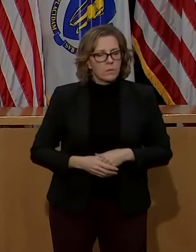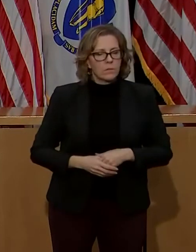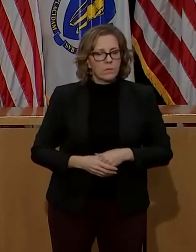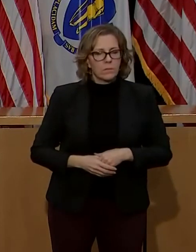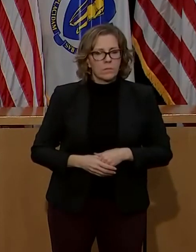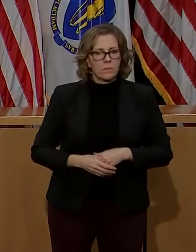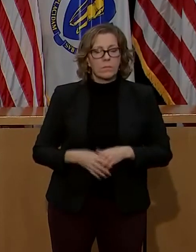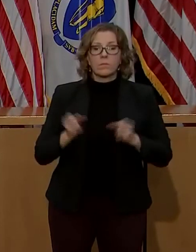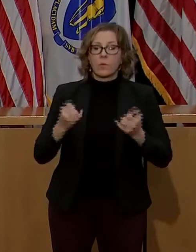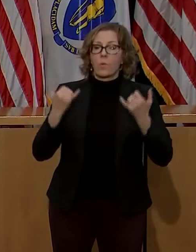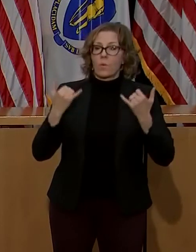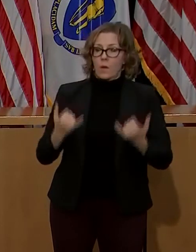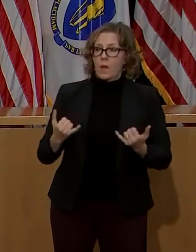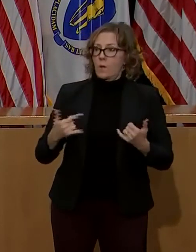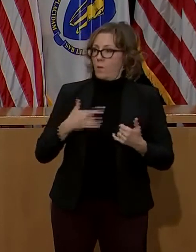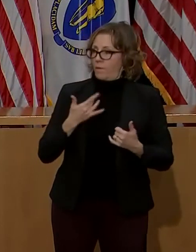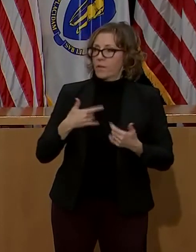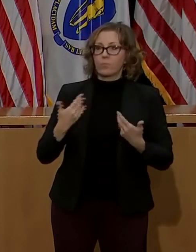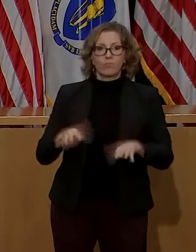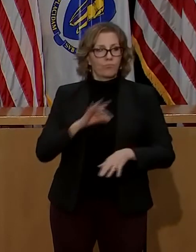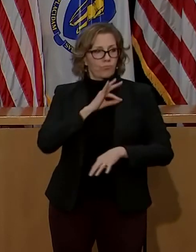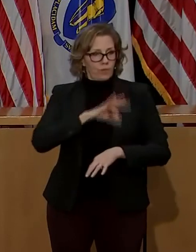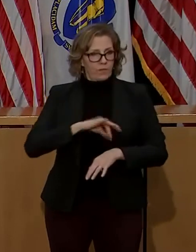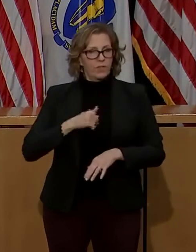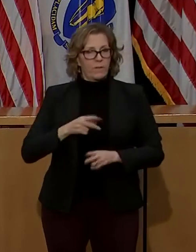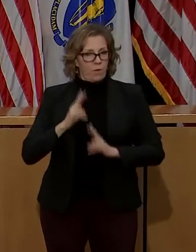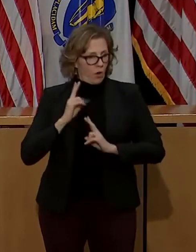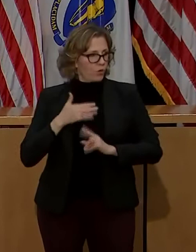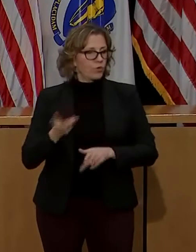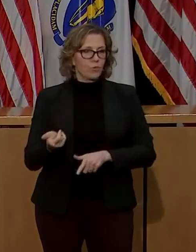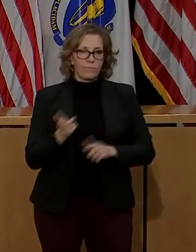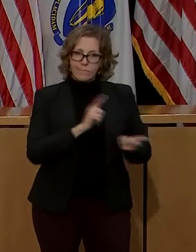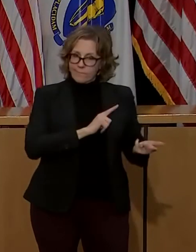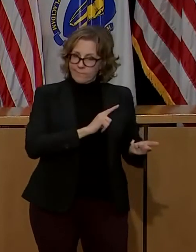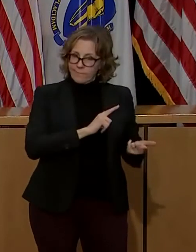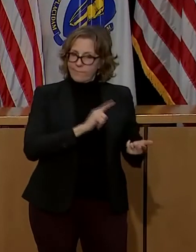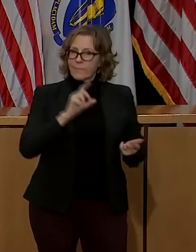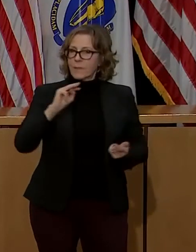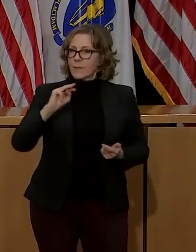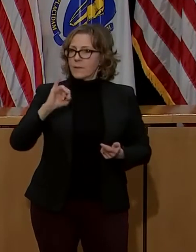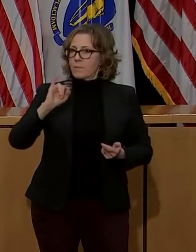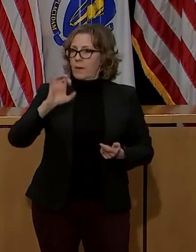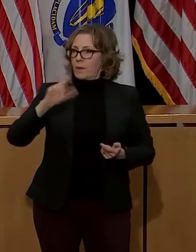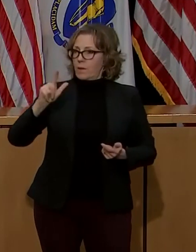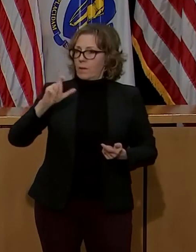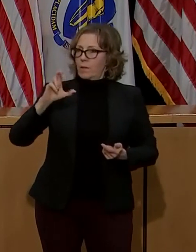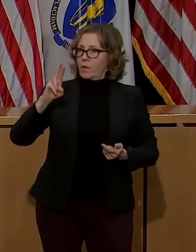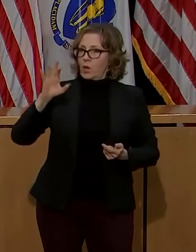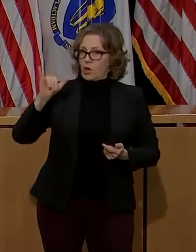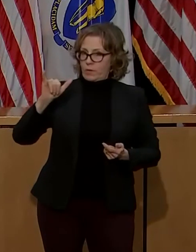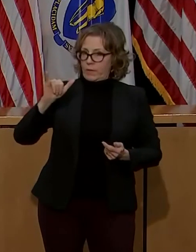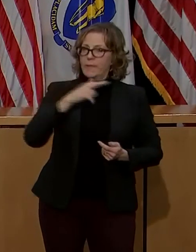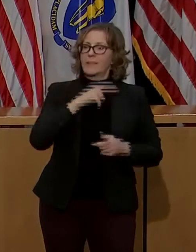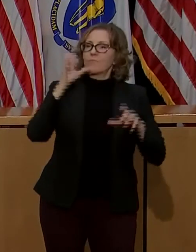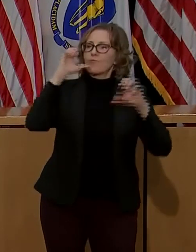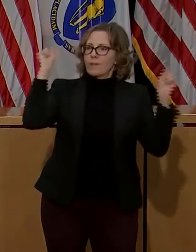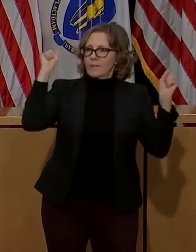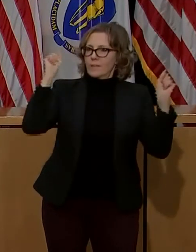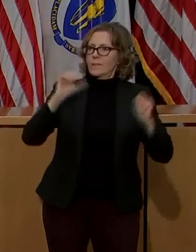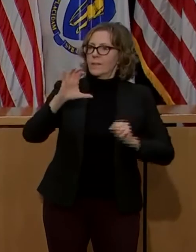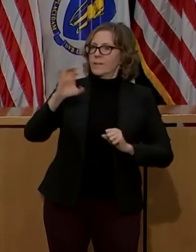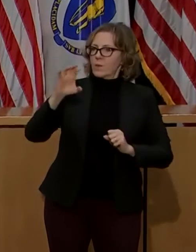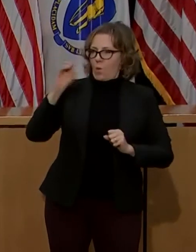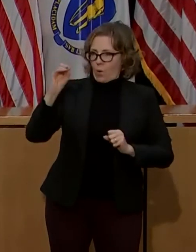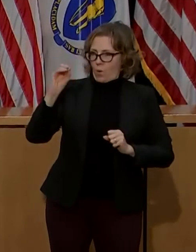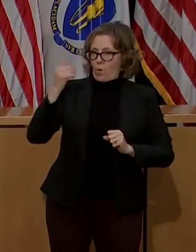with that, it's a privilege to turn the podium over to Michael Curry, who's the president and CEO of the Massachusetts